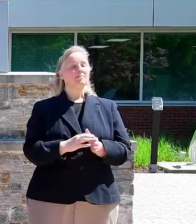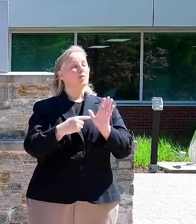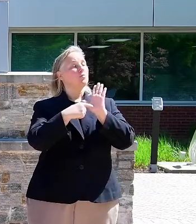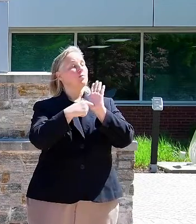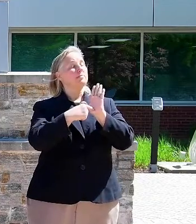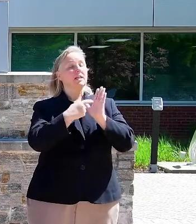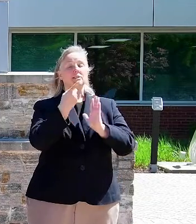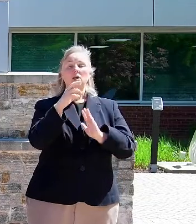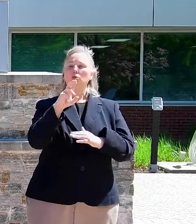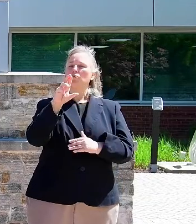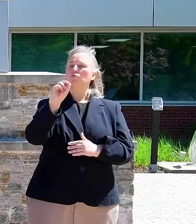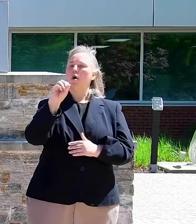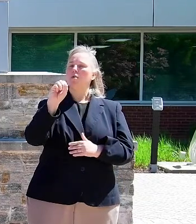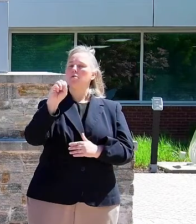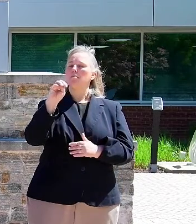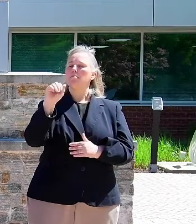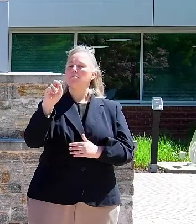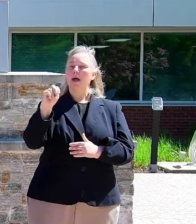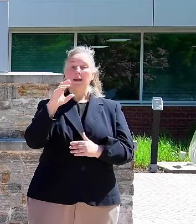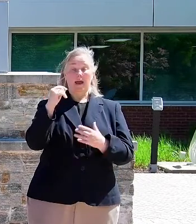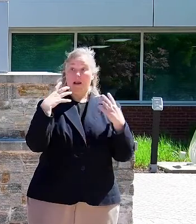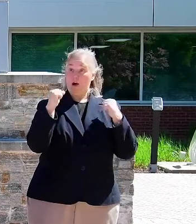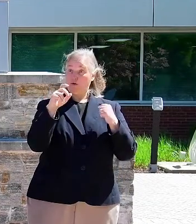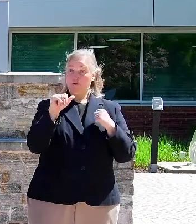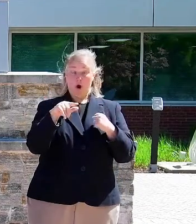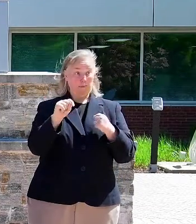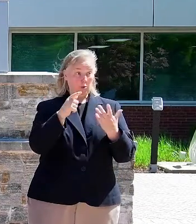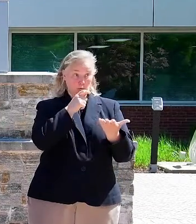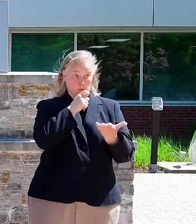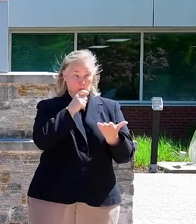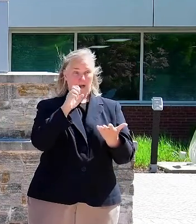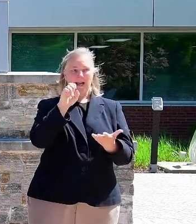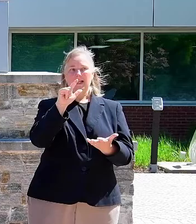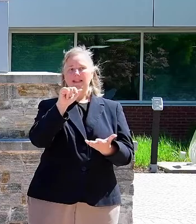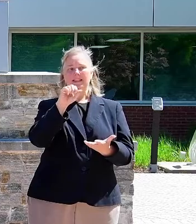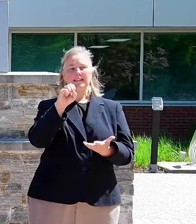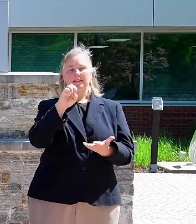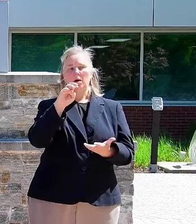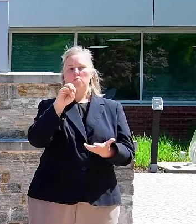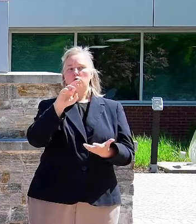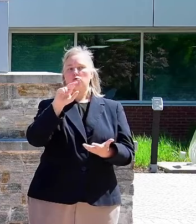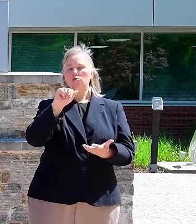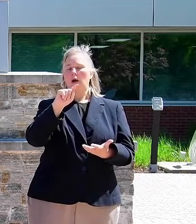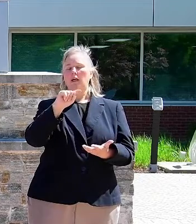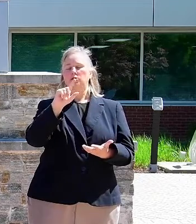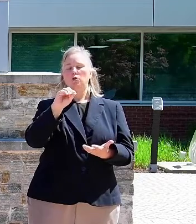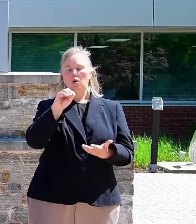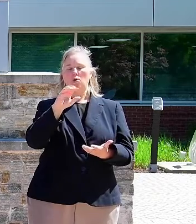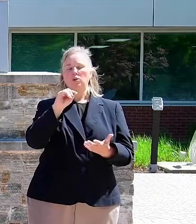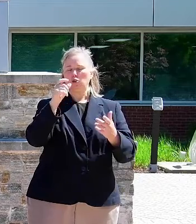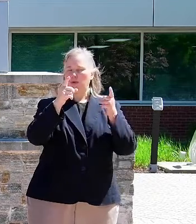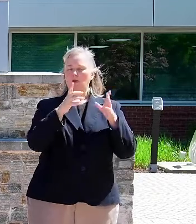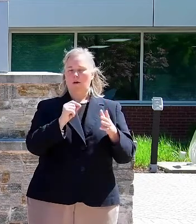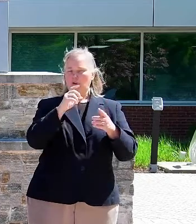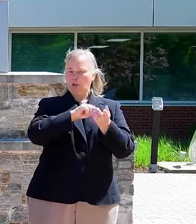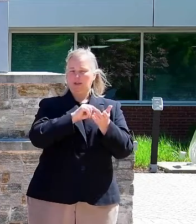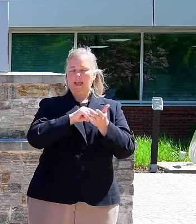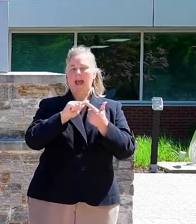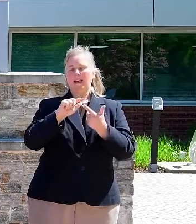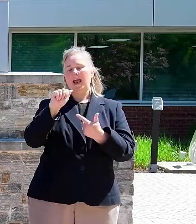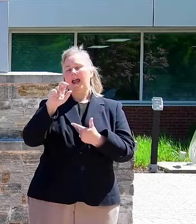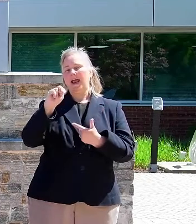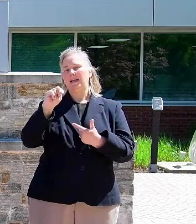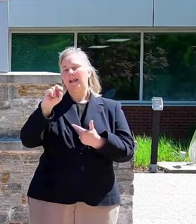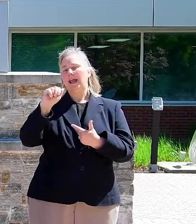Representing Dr. Rossman and the Health Department, have Elise Marazzo, the Director of Nursing, and Aaron Anderson, who's the Assistant Director